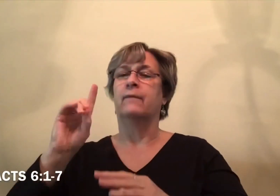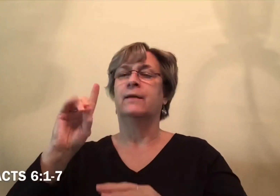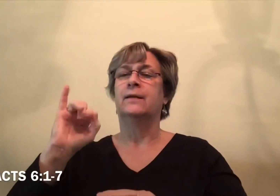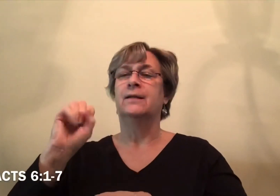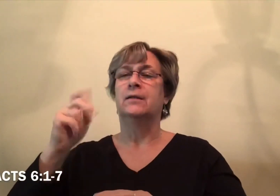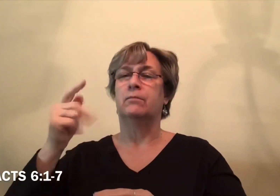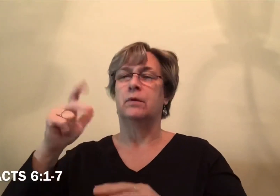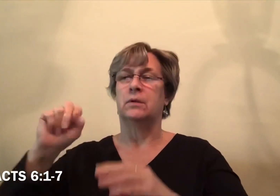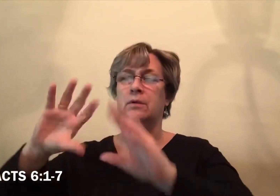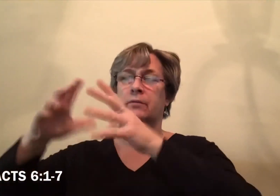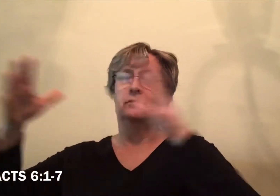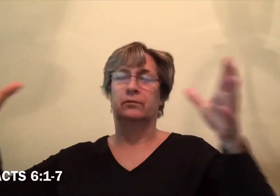disciples